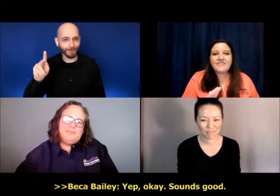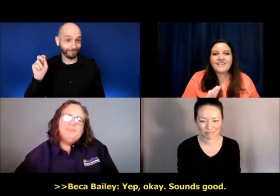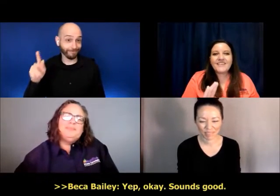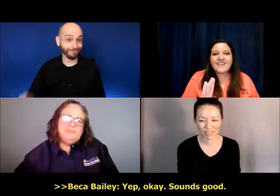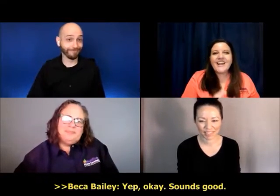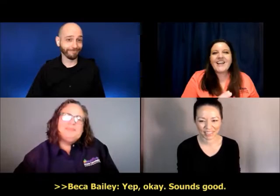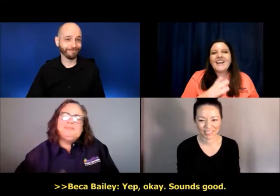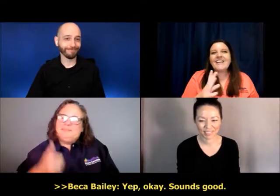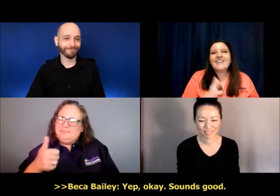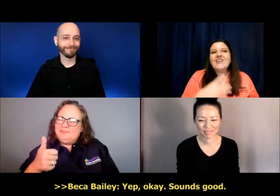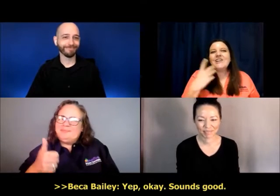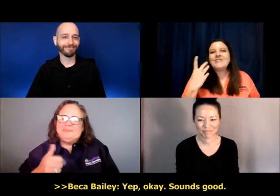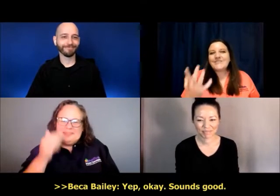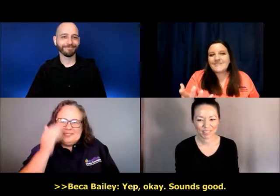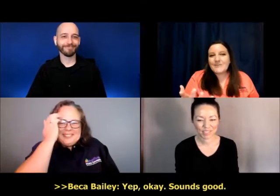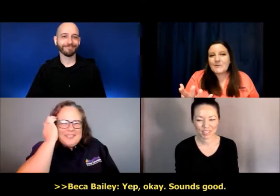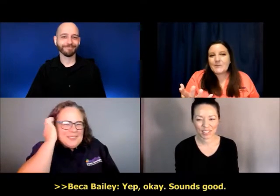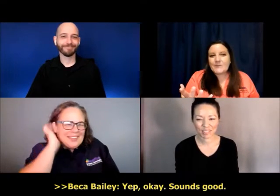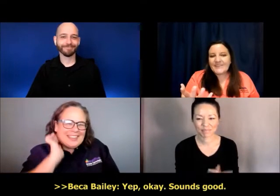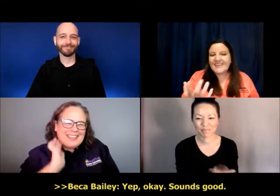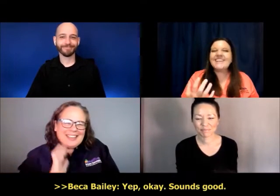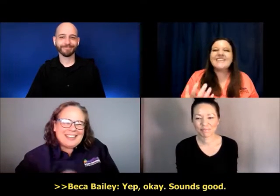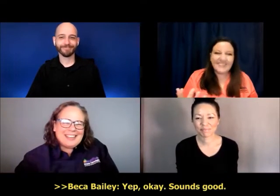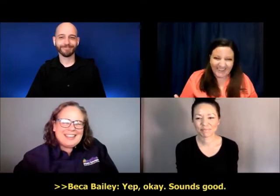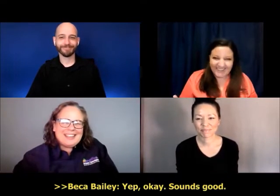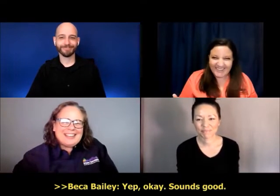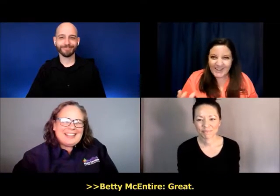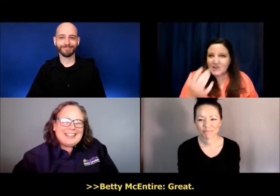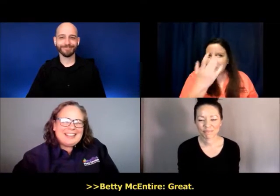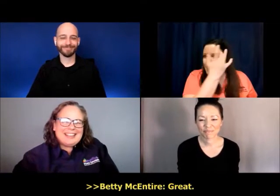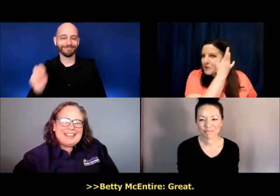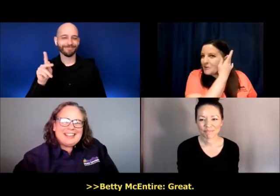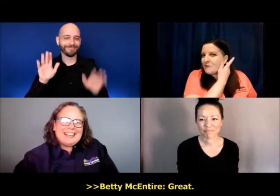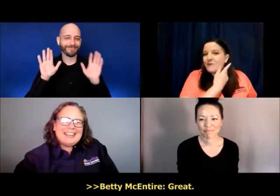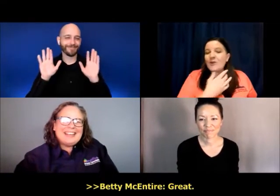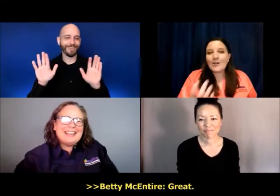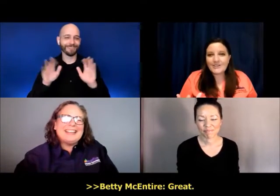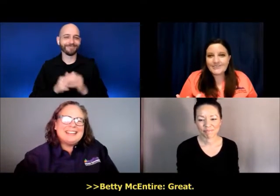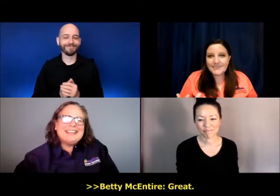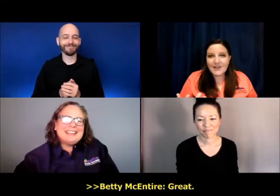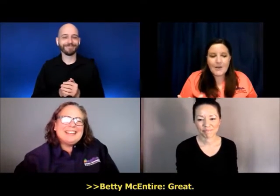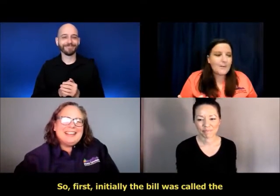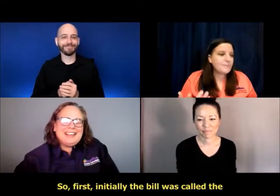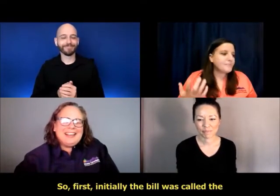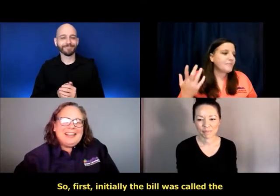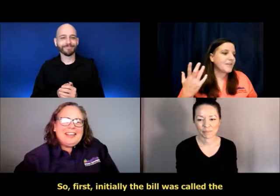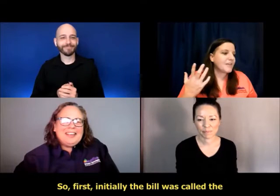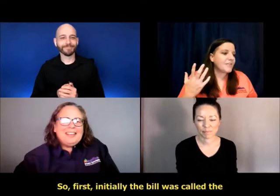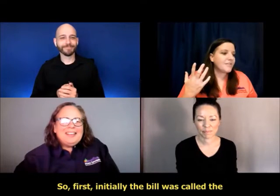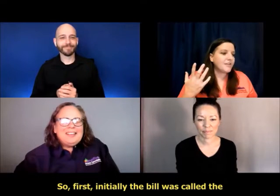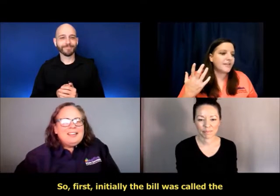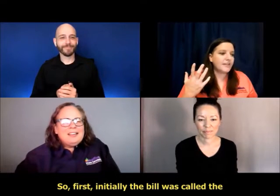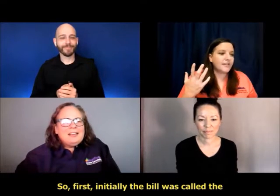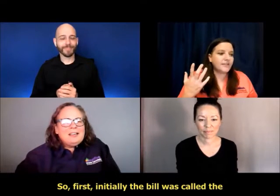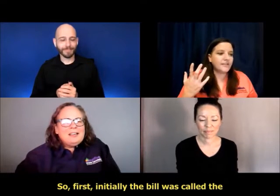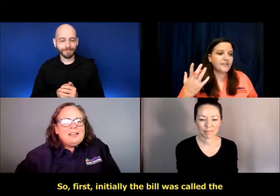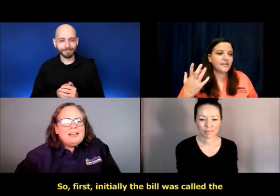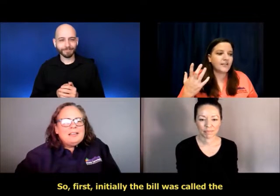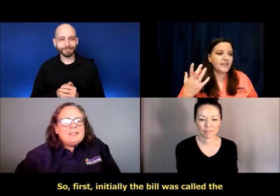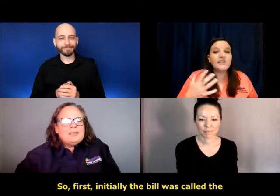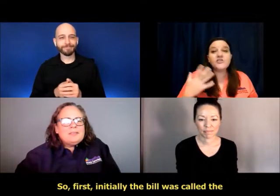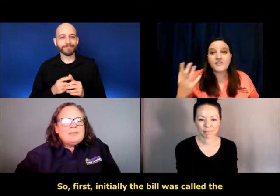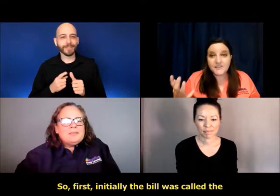Yep. Okay. Sounds good. Great. So first, the,